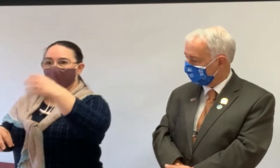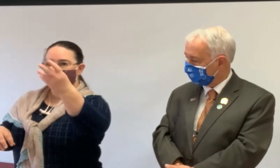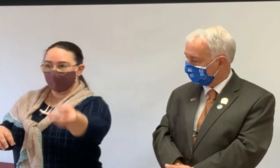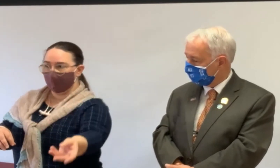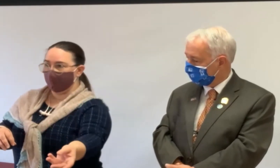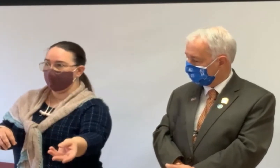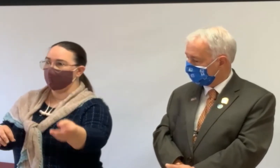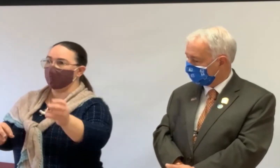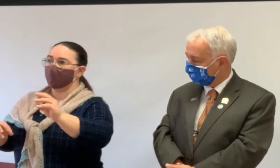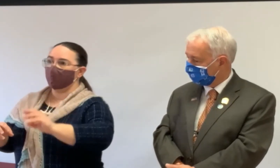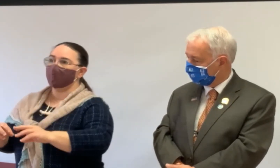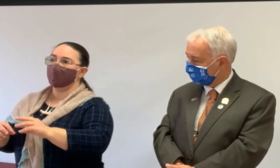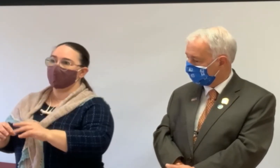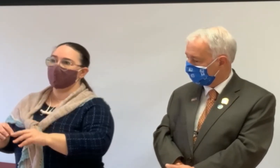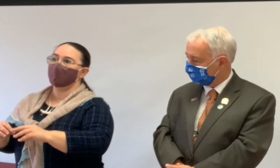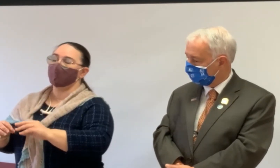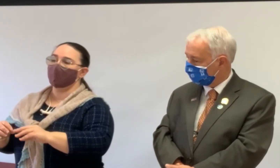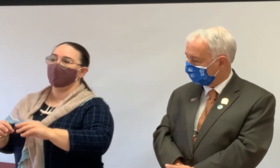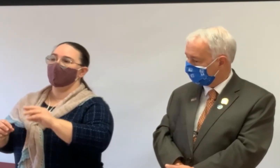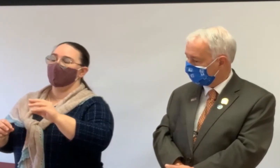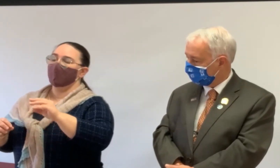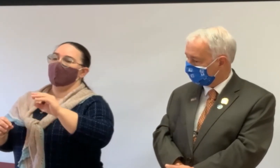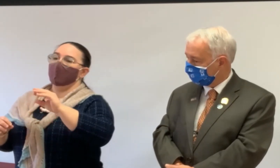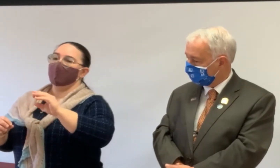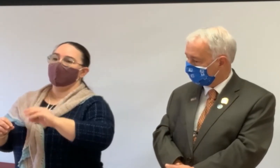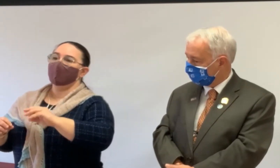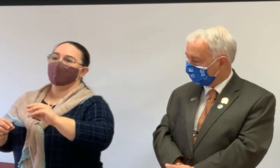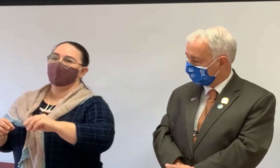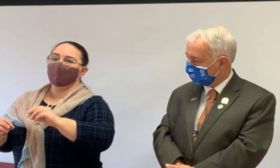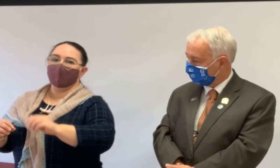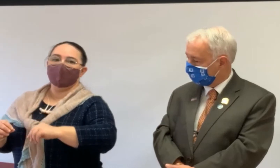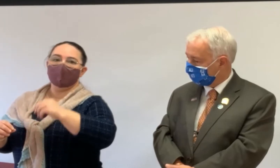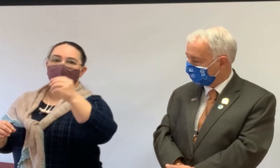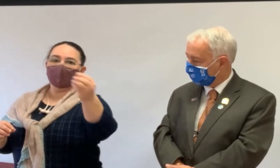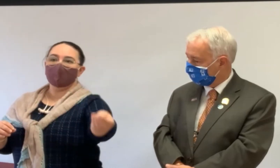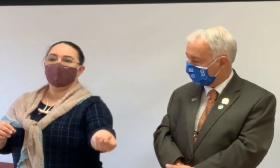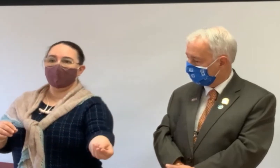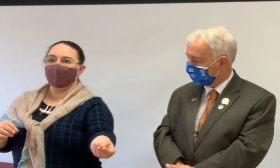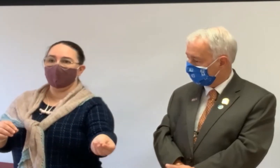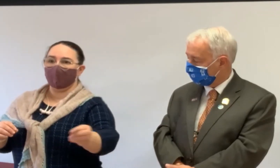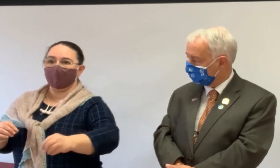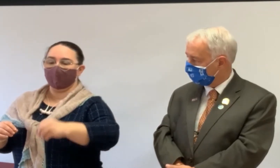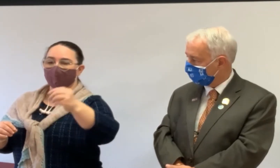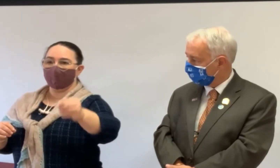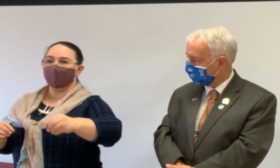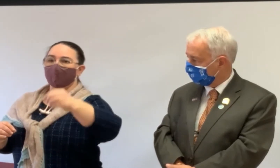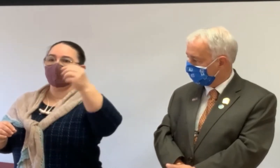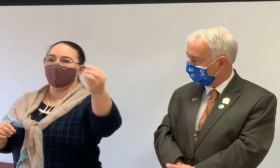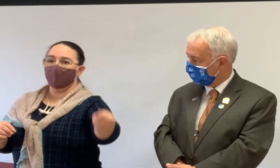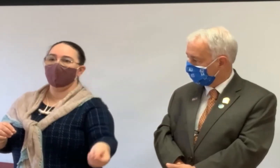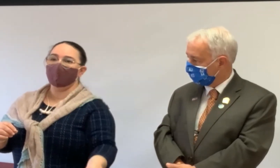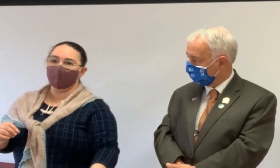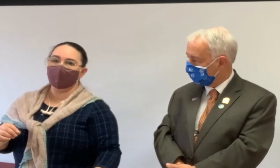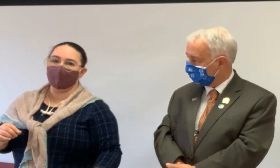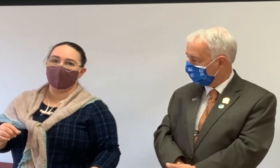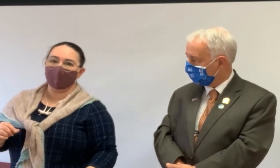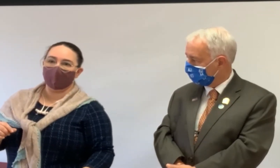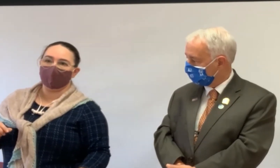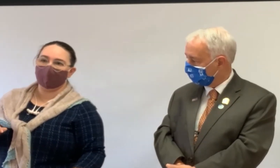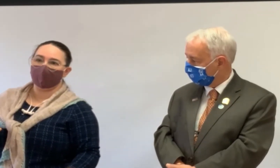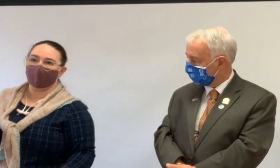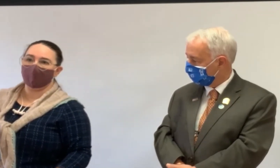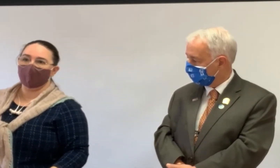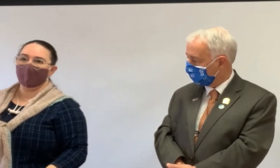to buy a new house, but you could also potentially use a reverse mortgage just to buy the new property, a reverse mortgage on the new